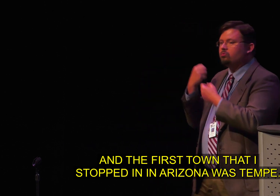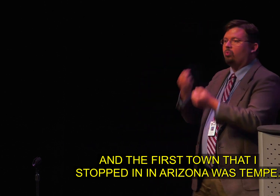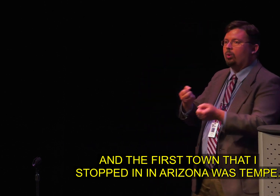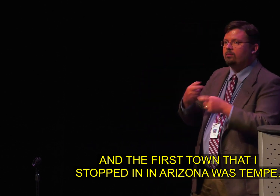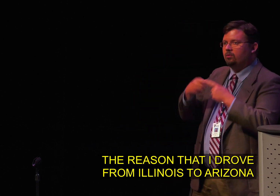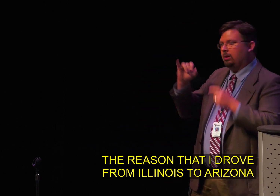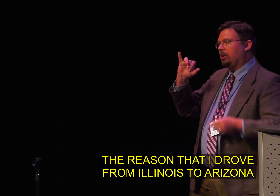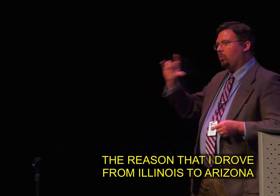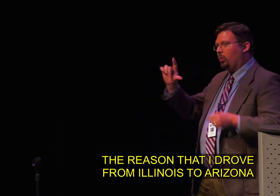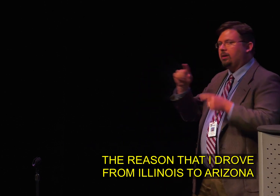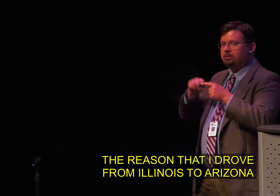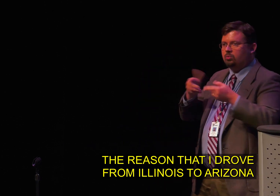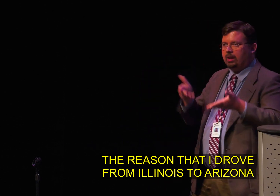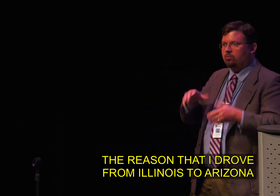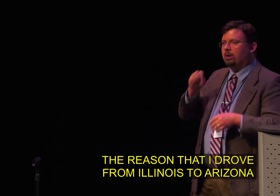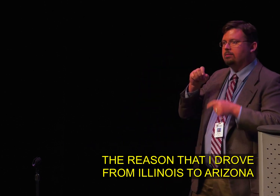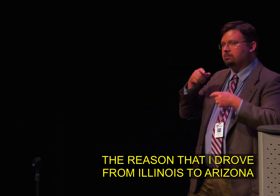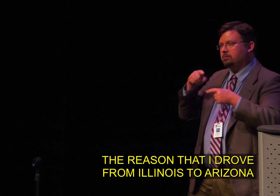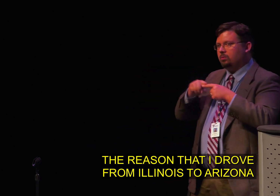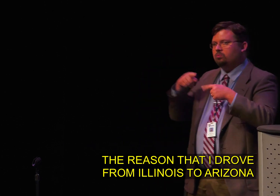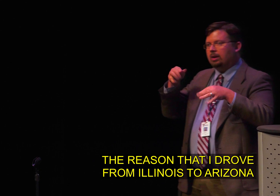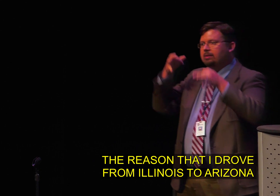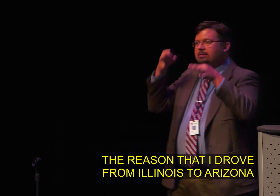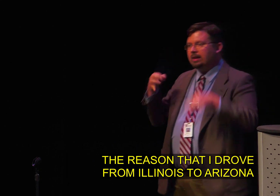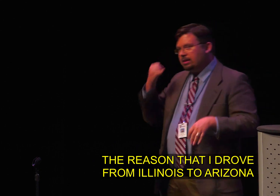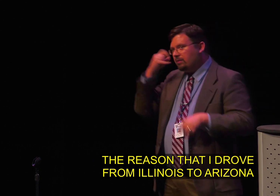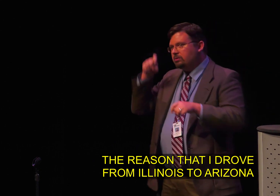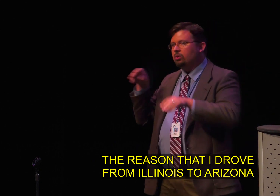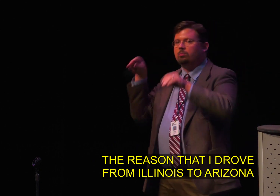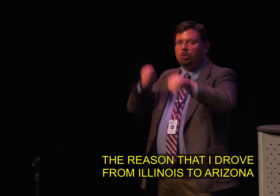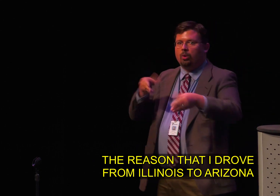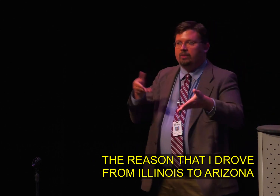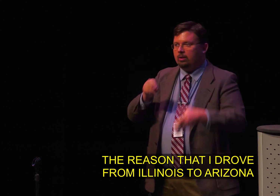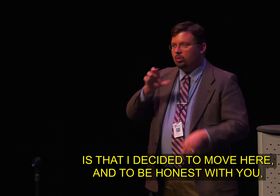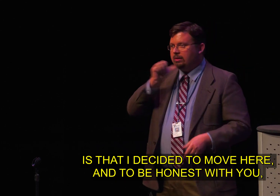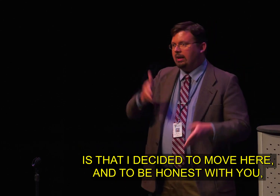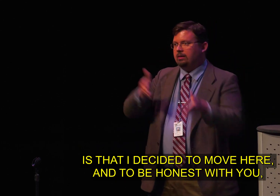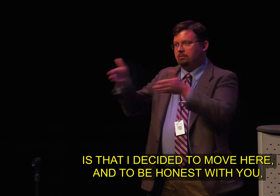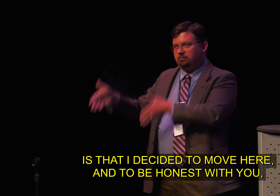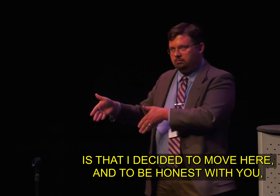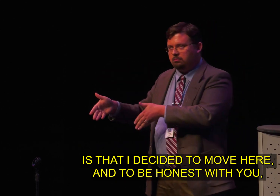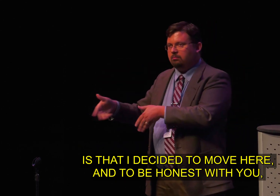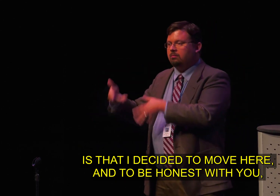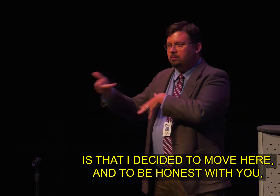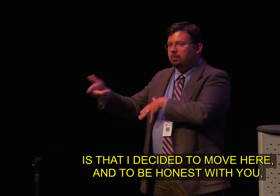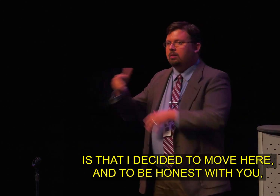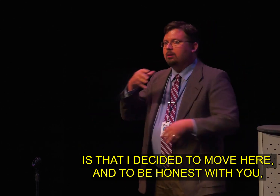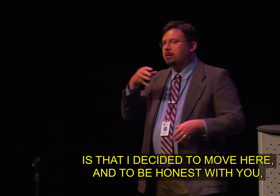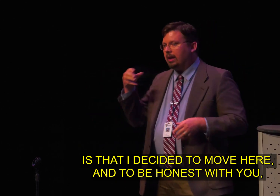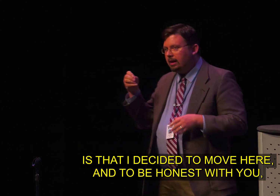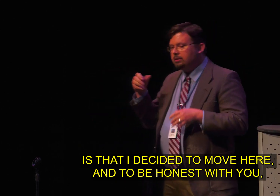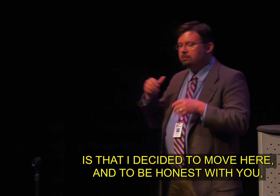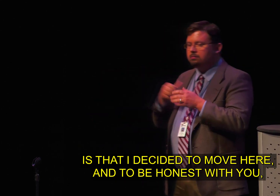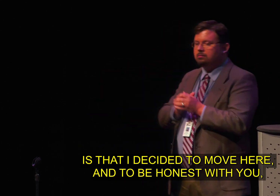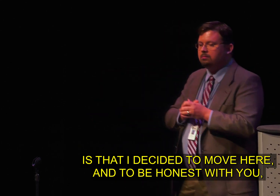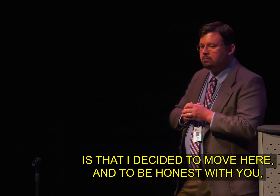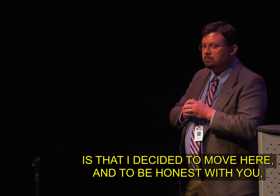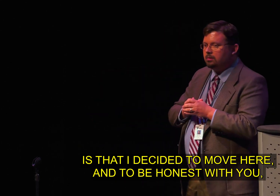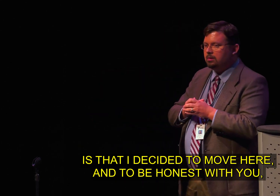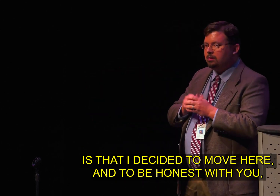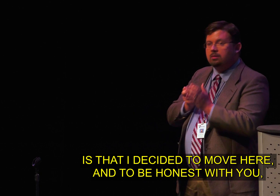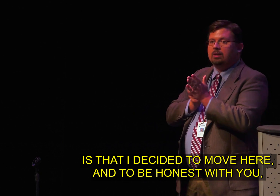And the reason that I drove from Illinois to Arizona is that I decided to move here.